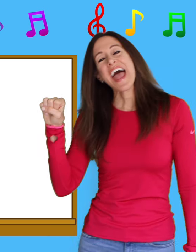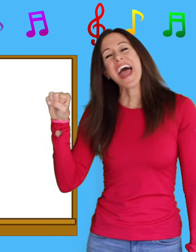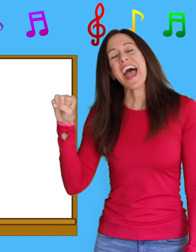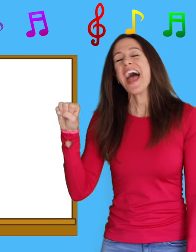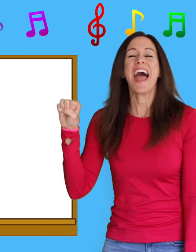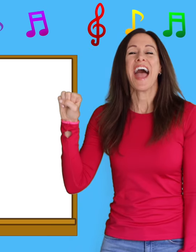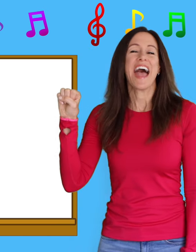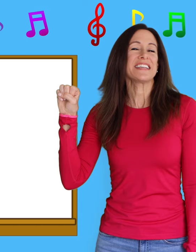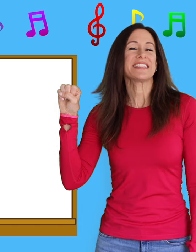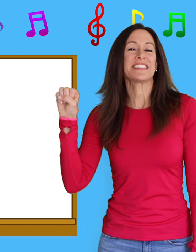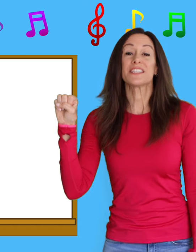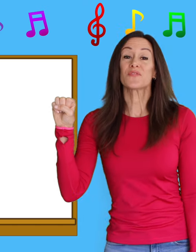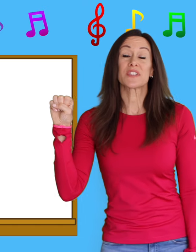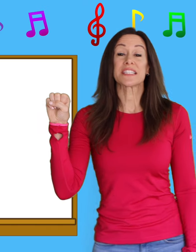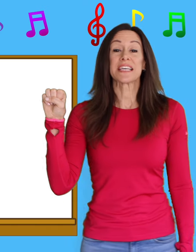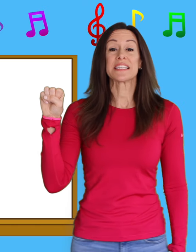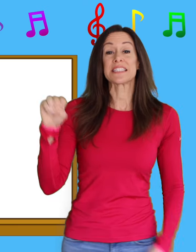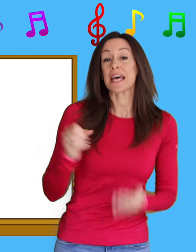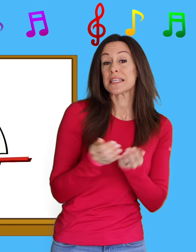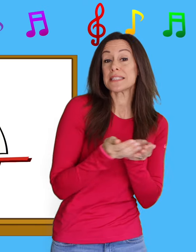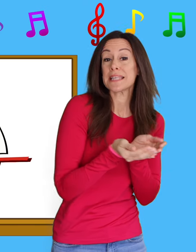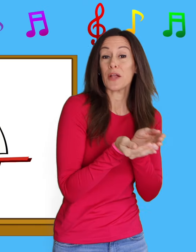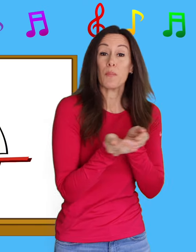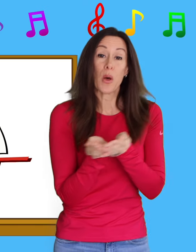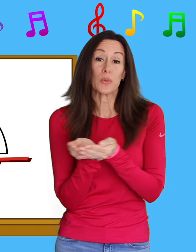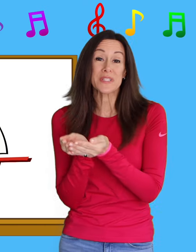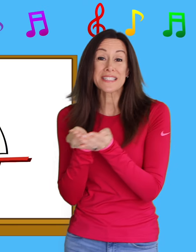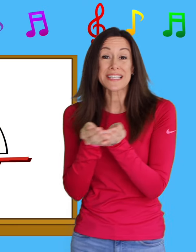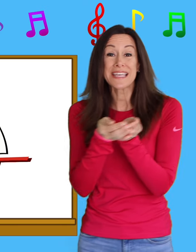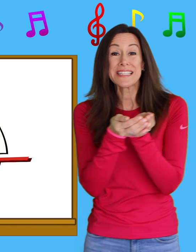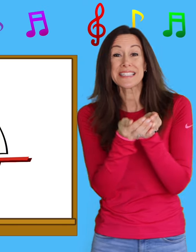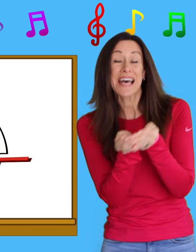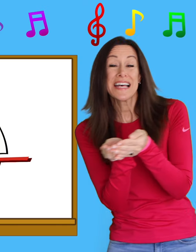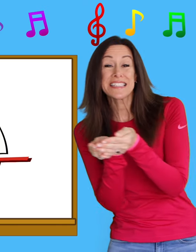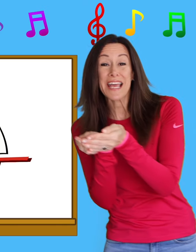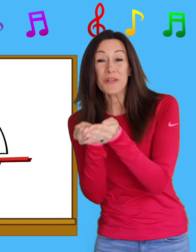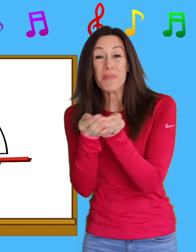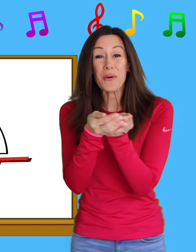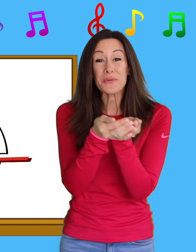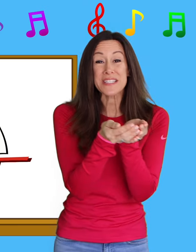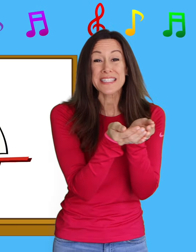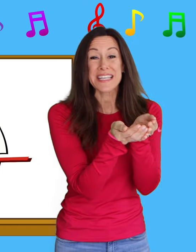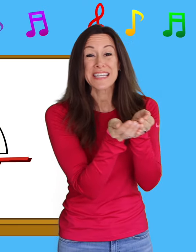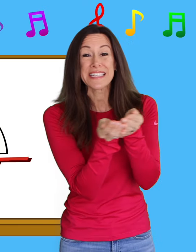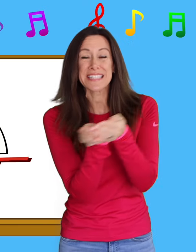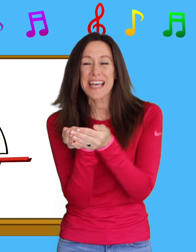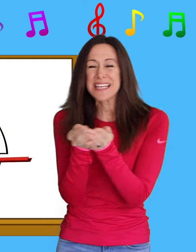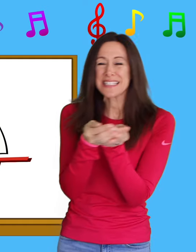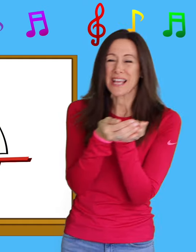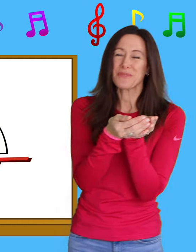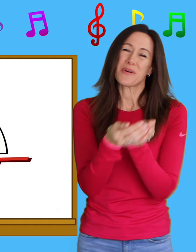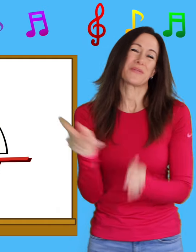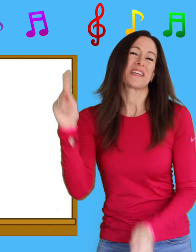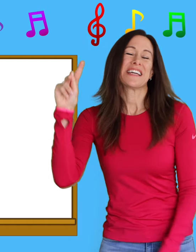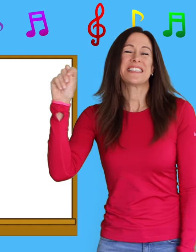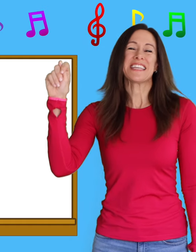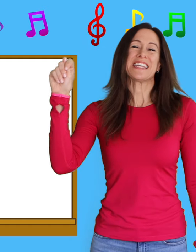S is for s-s-s-sailboat, s-s-s-s-s-sailboat, s-s-s-s-s-s-sailboat. T